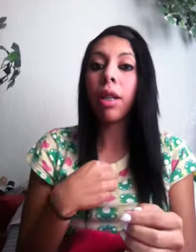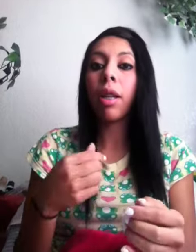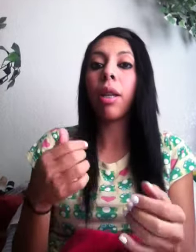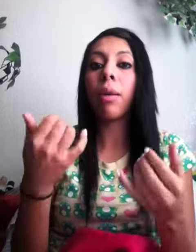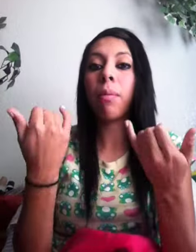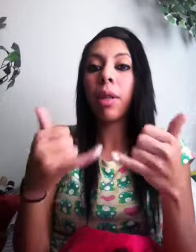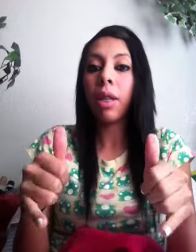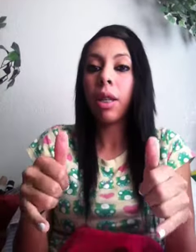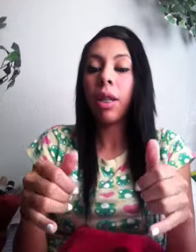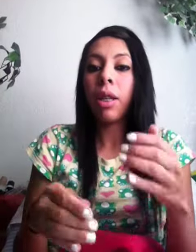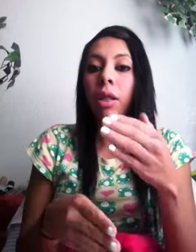Final game.